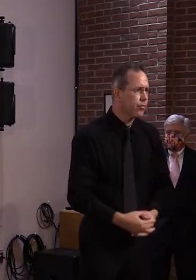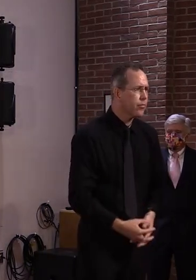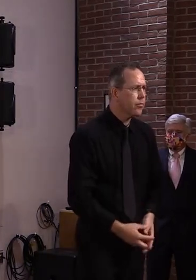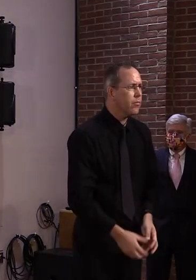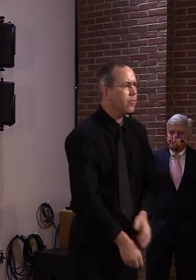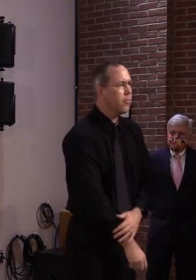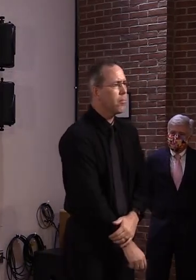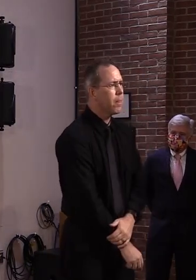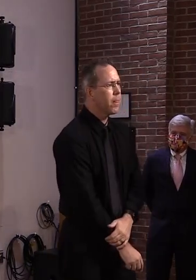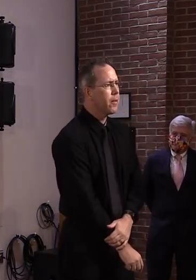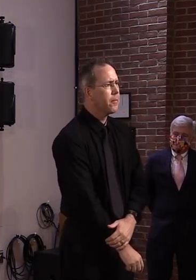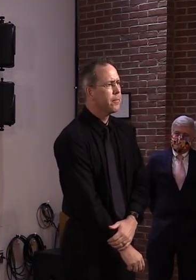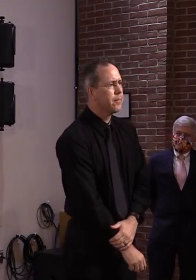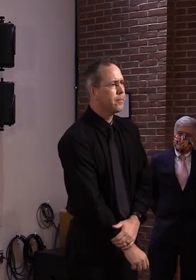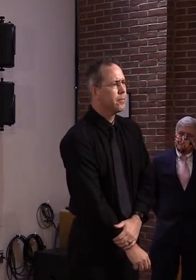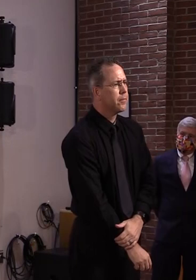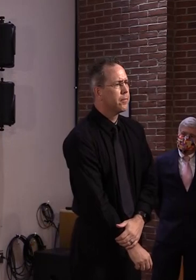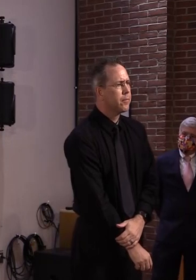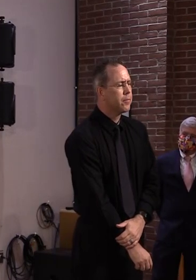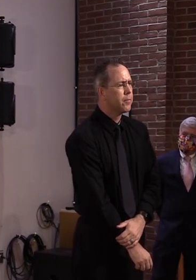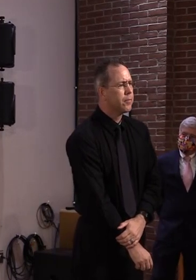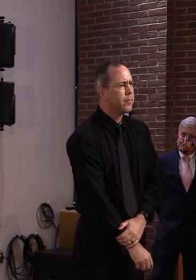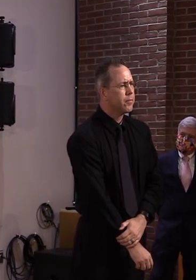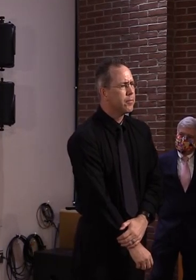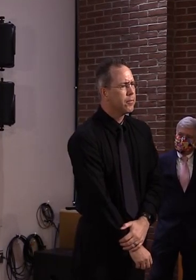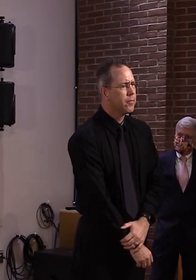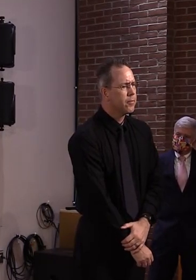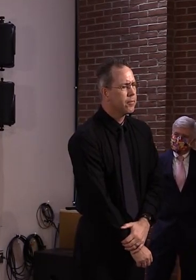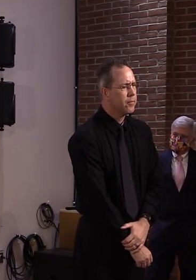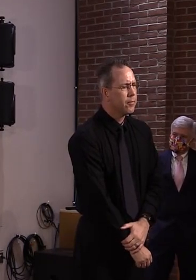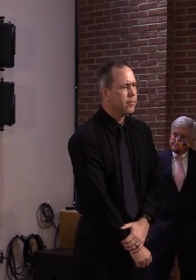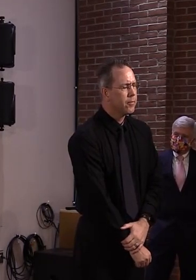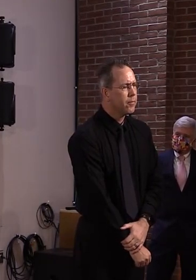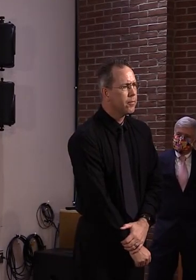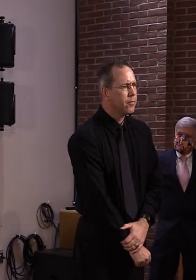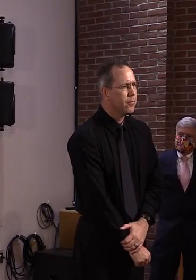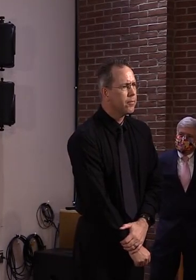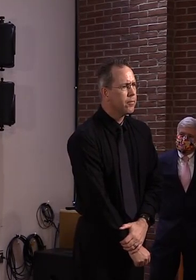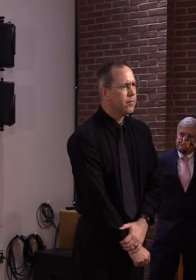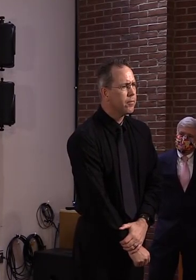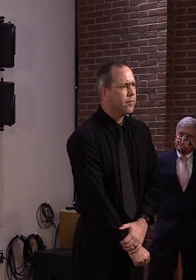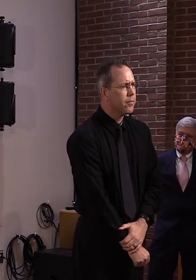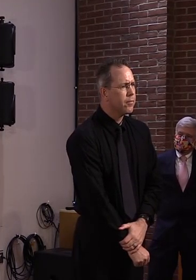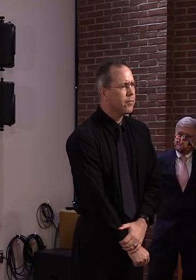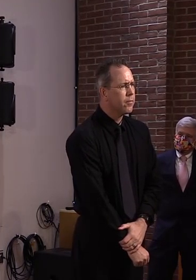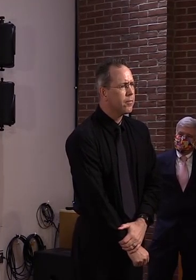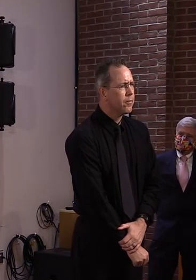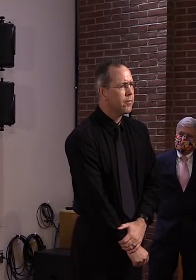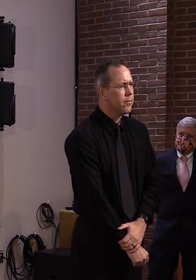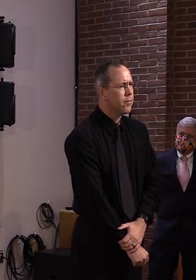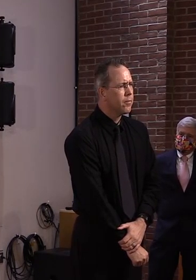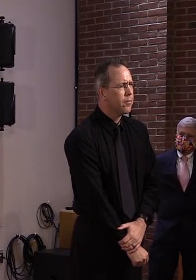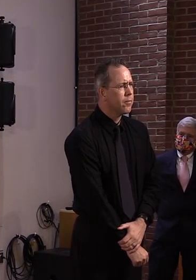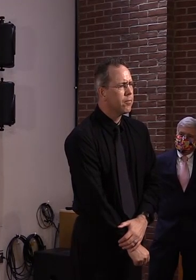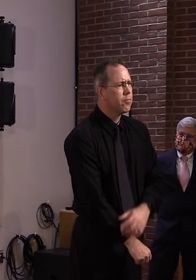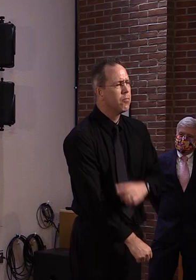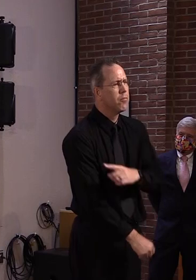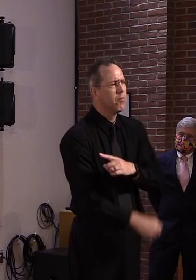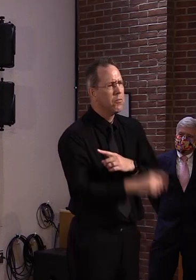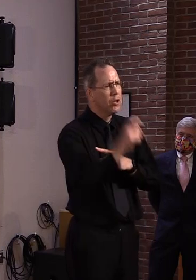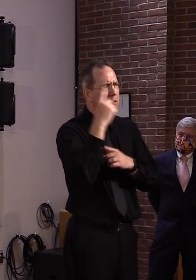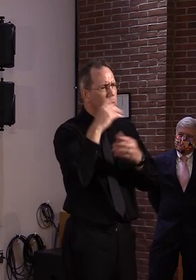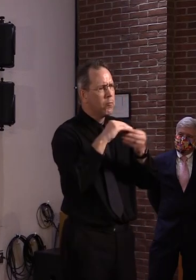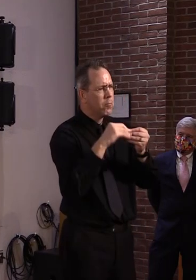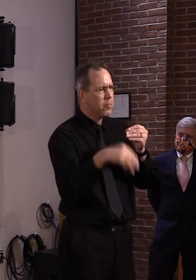If I could just add cat as well, and Dr. Levine can correct me if I'm wrong, but if you can travel and you're from